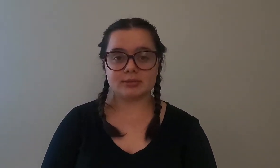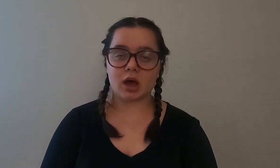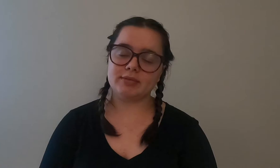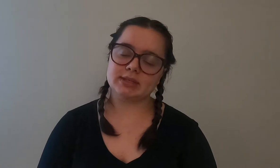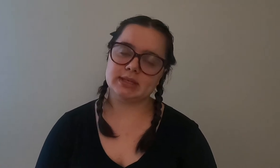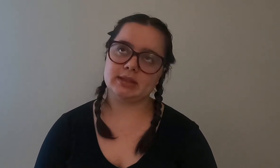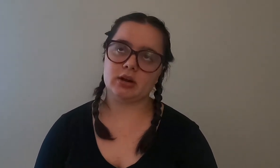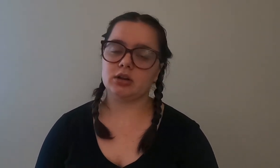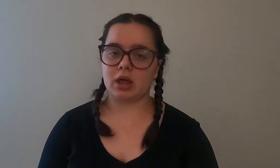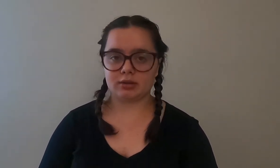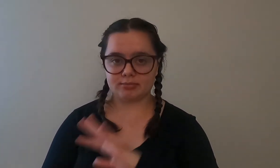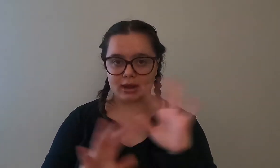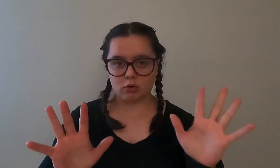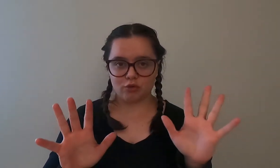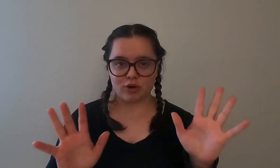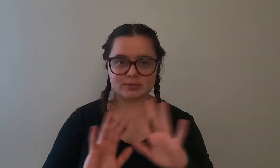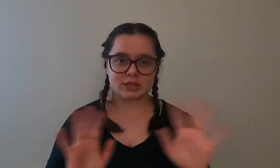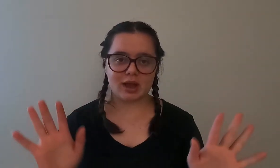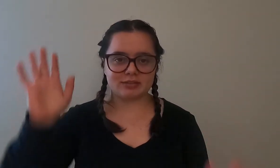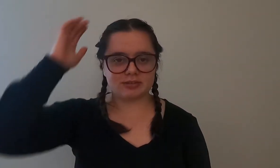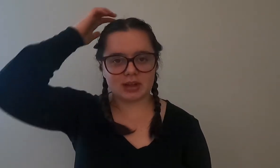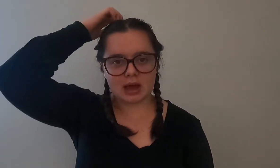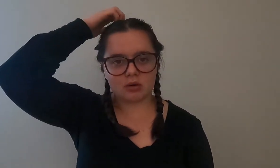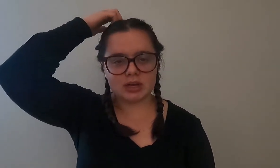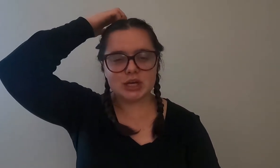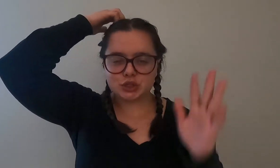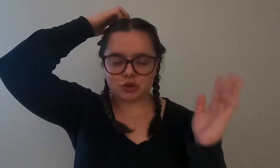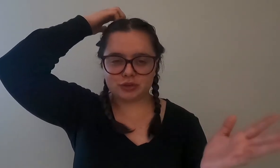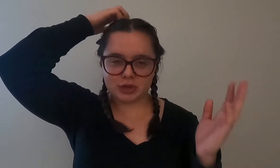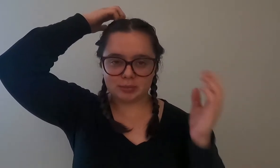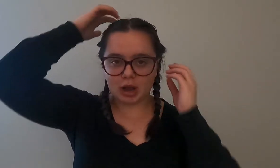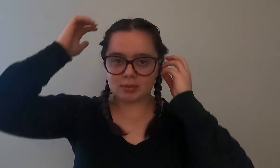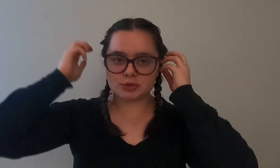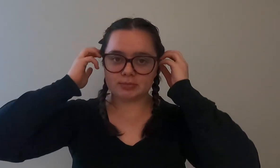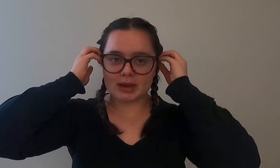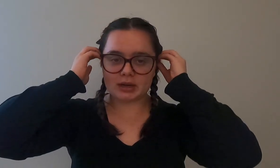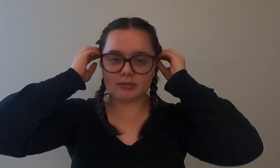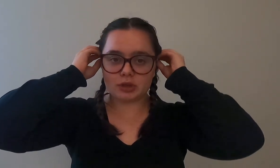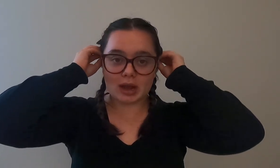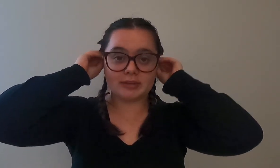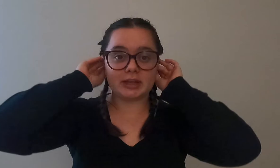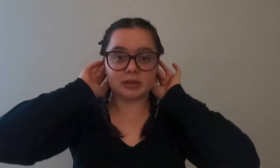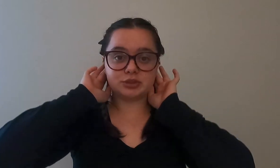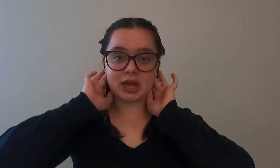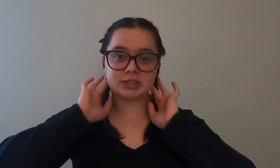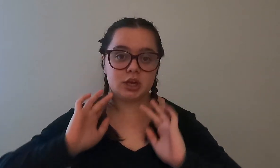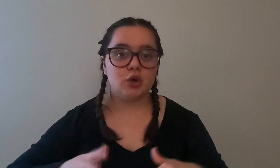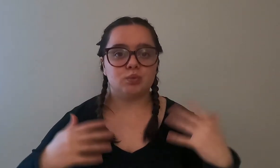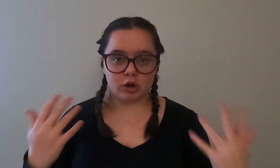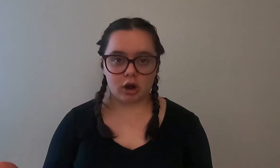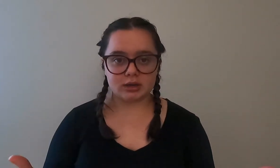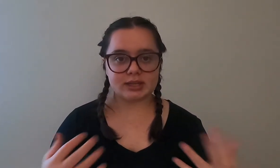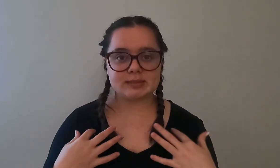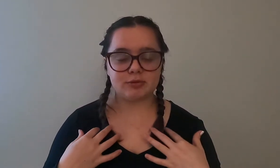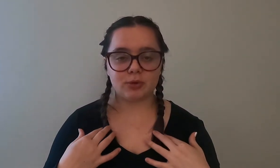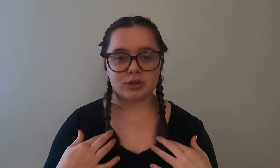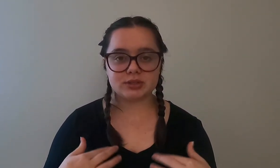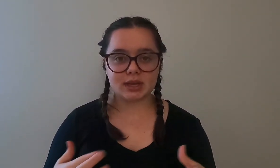obviously there are a lot of medical forms that you have to fill out so if your knee problems are bad enough you'd have to get them checked regardless before you decide